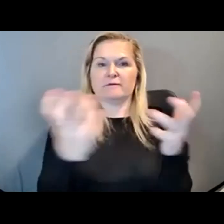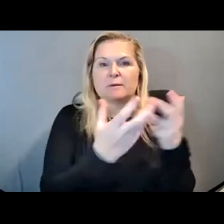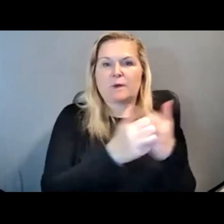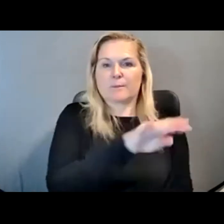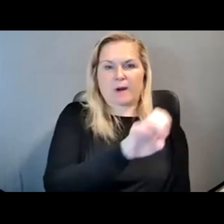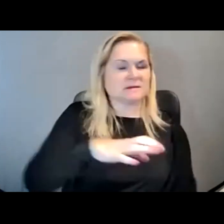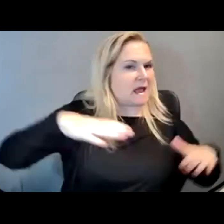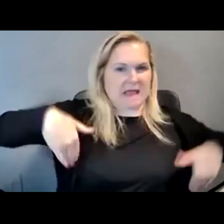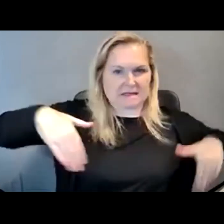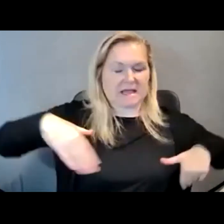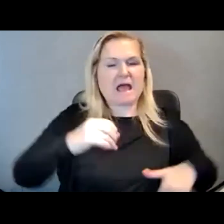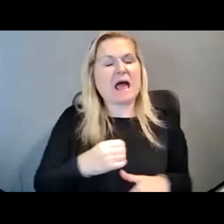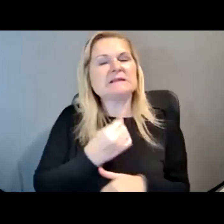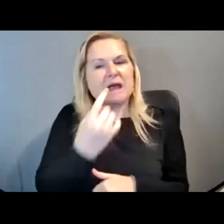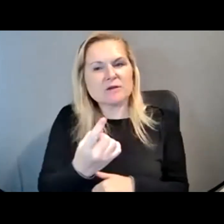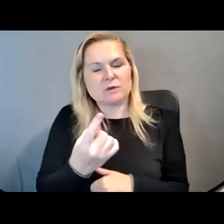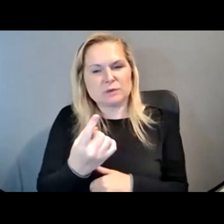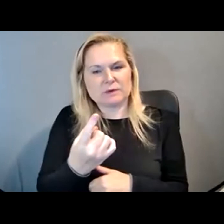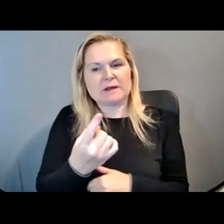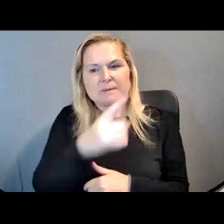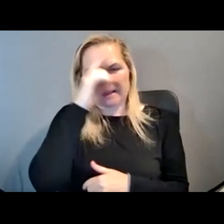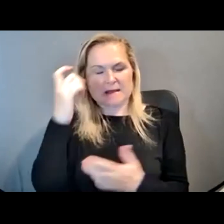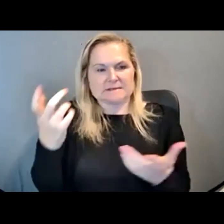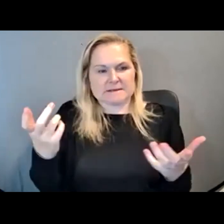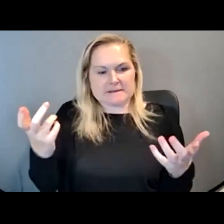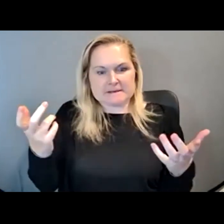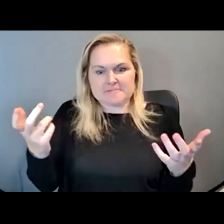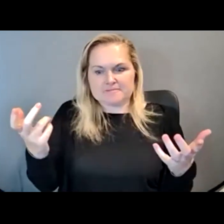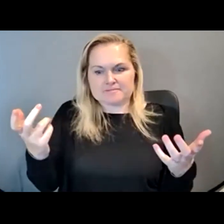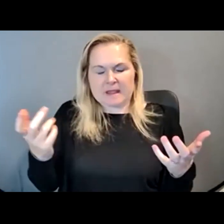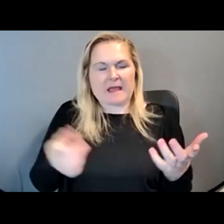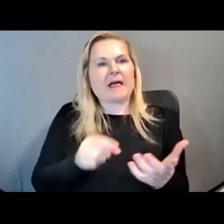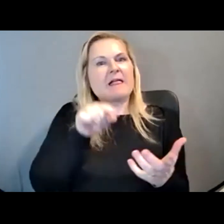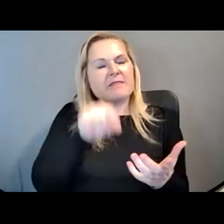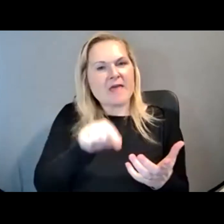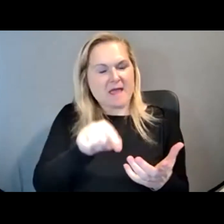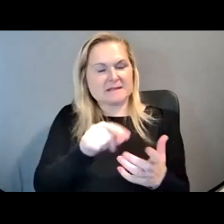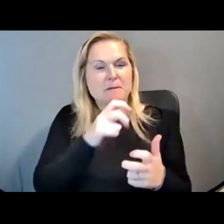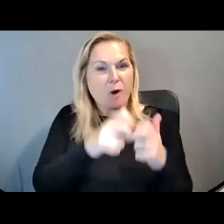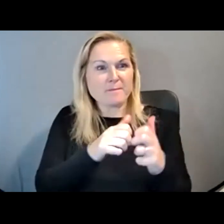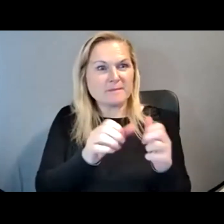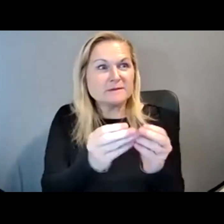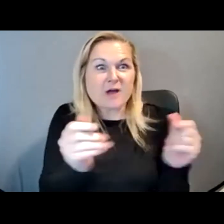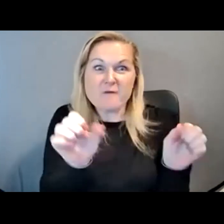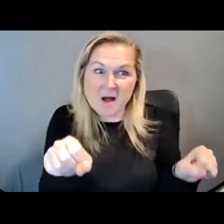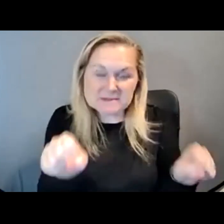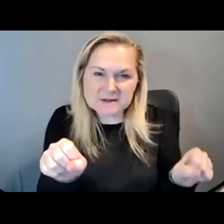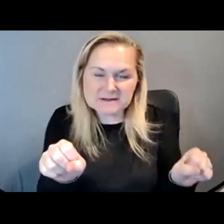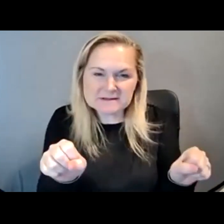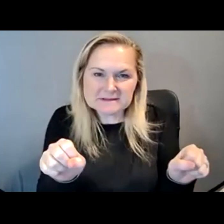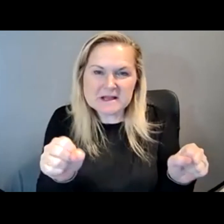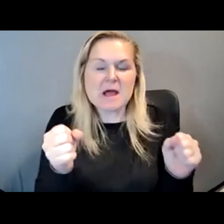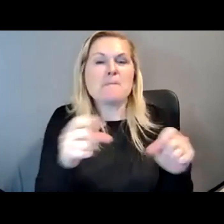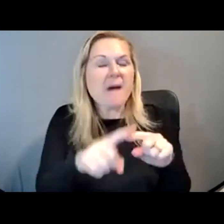And so I say this in closing to this group because this is a solvable problem. And there are so many of these